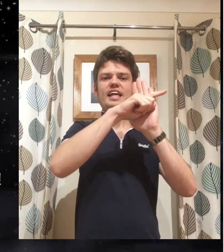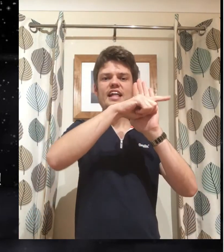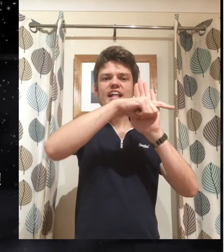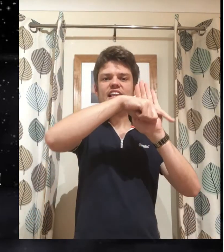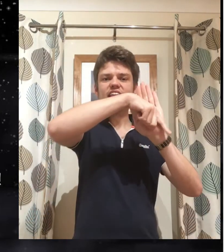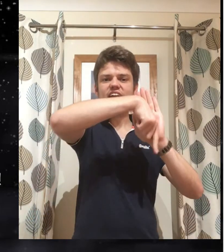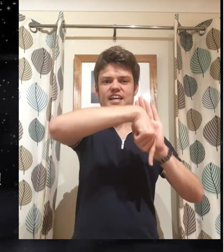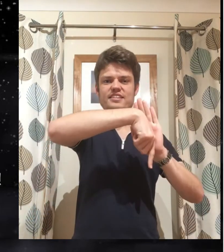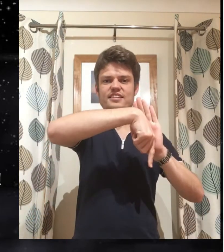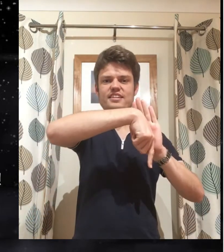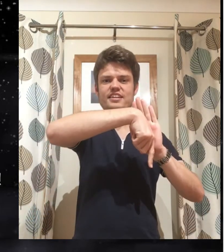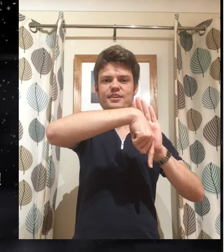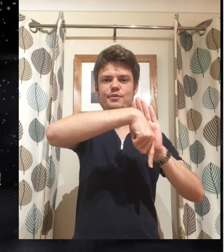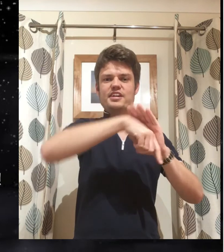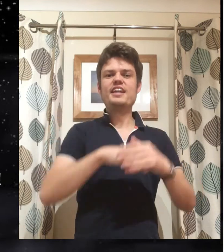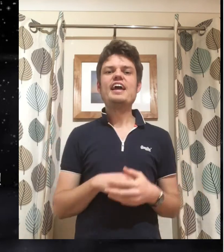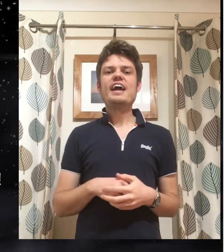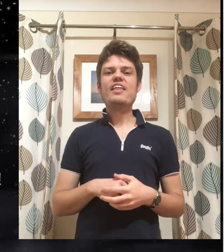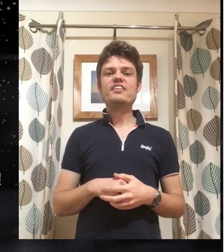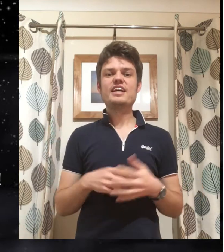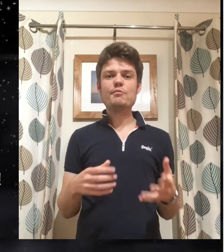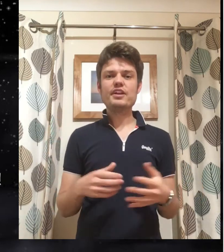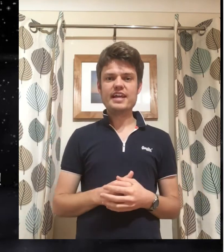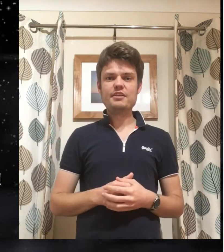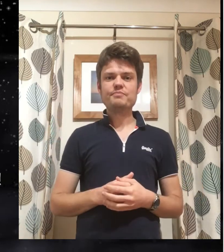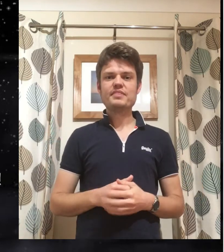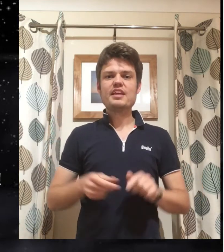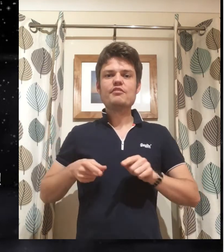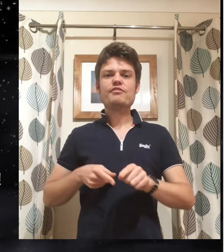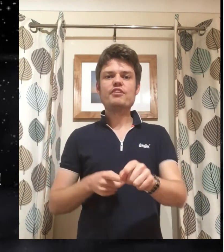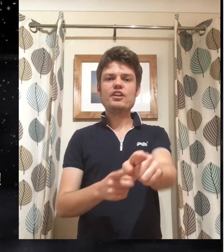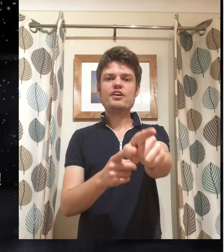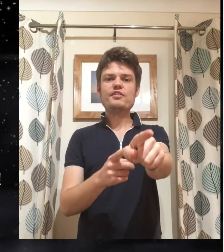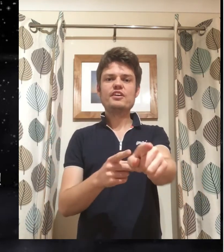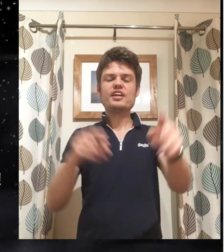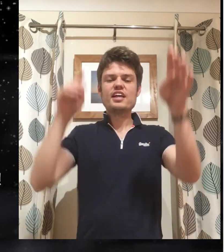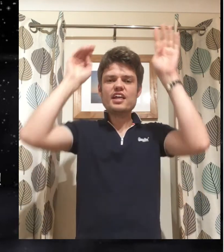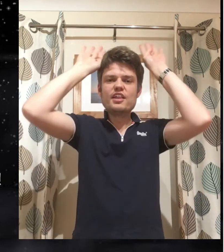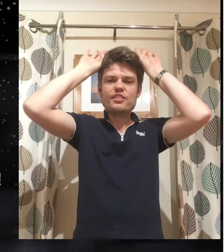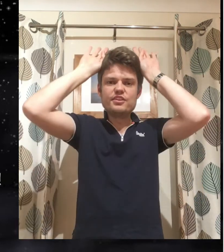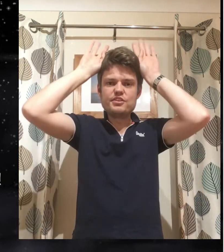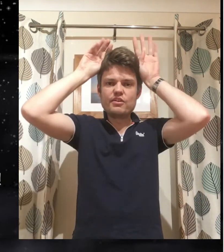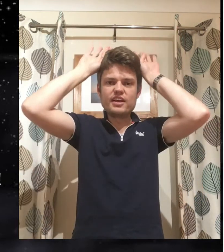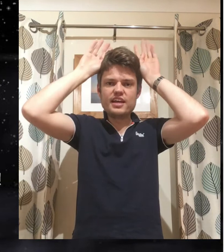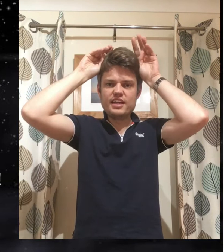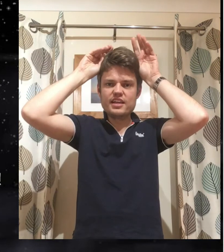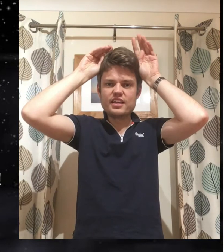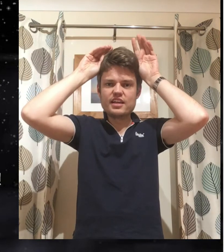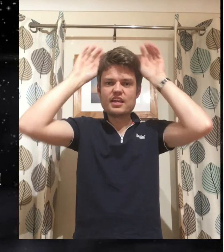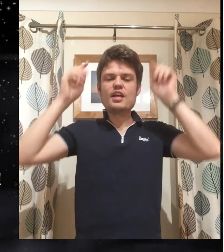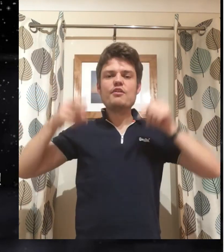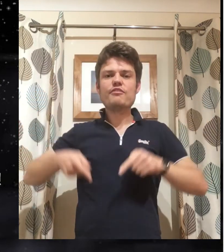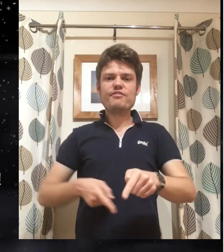late well done and the same one again follow the donkey